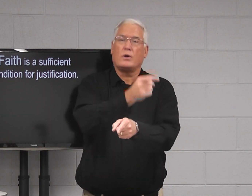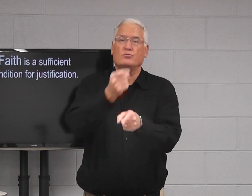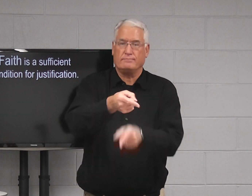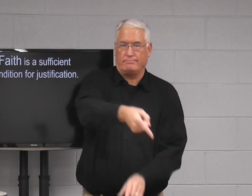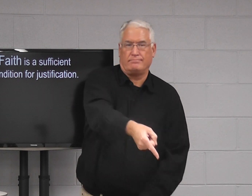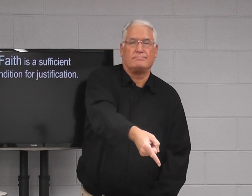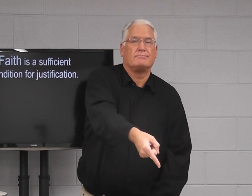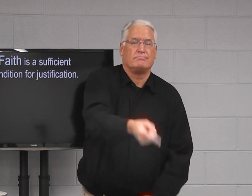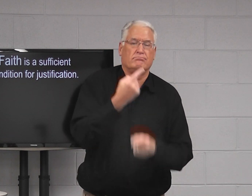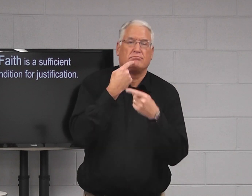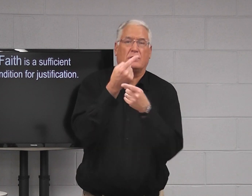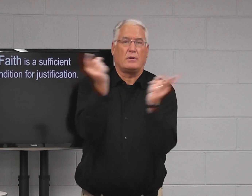declares us righteous.